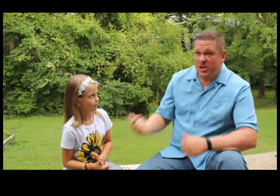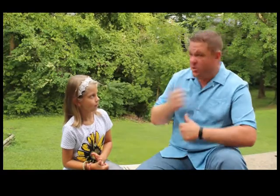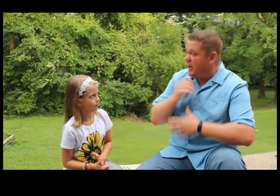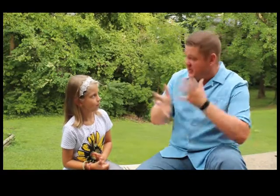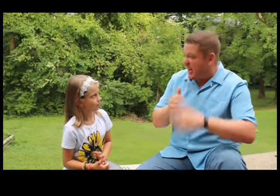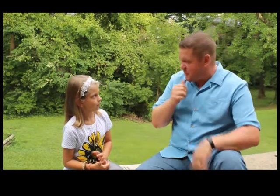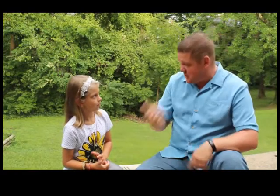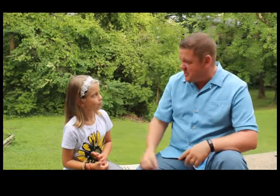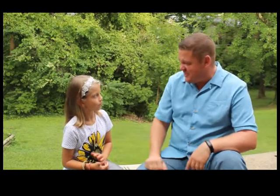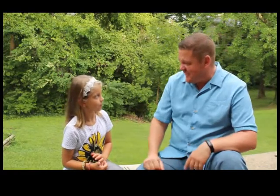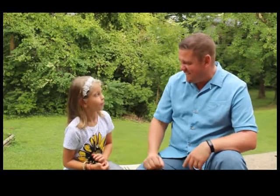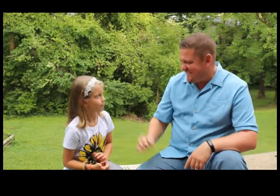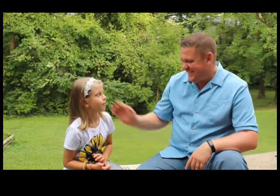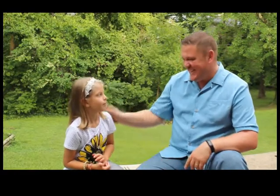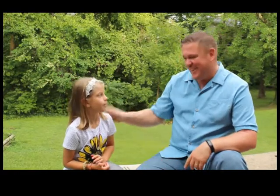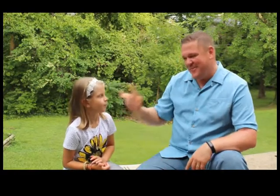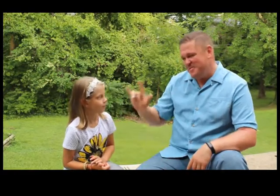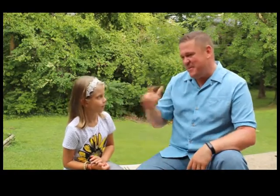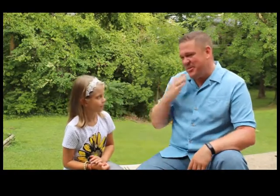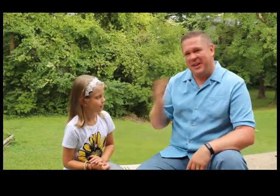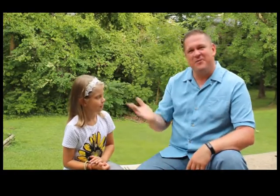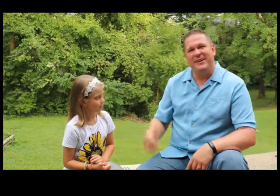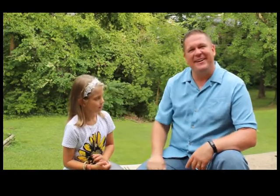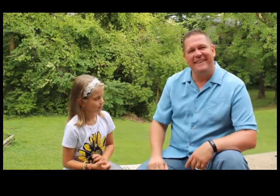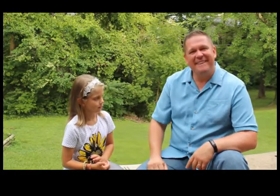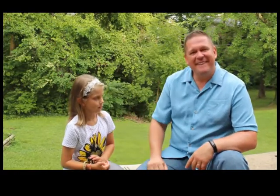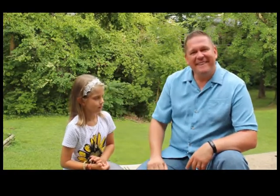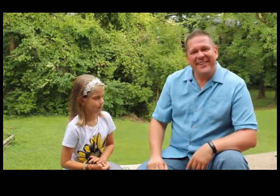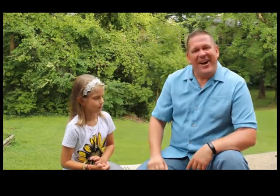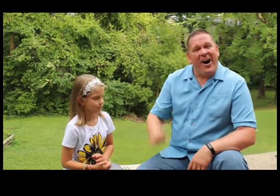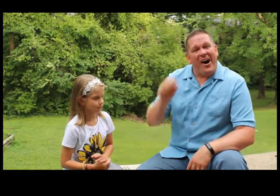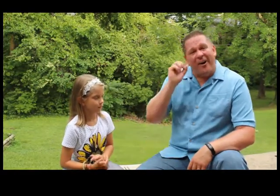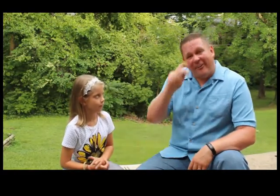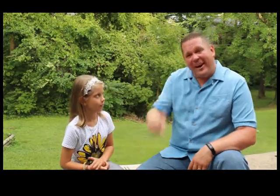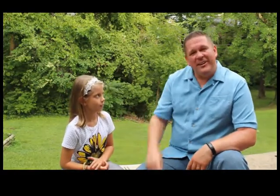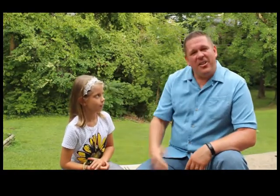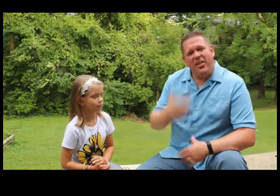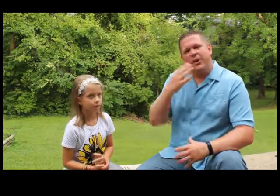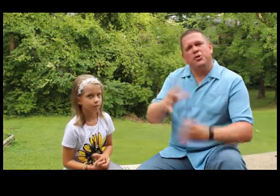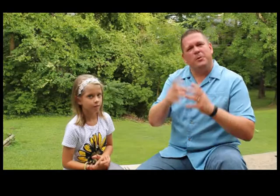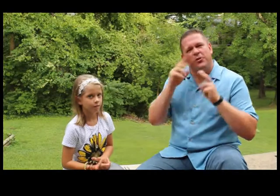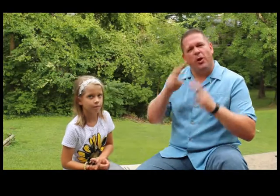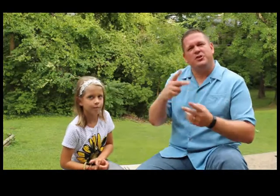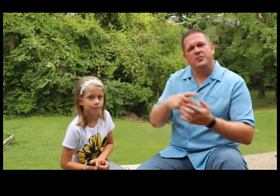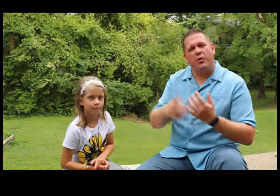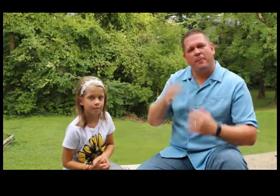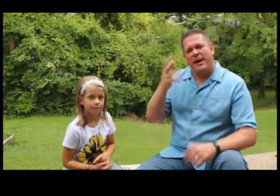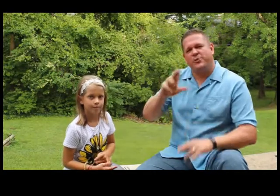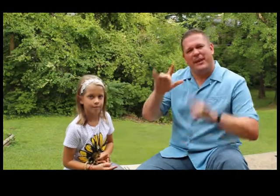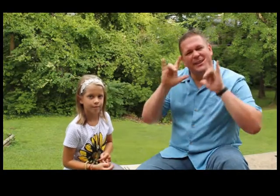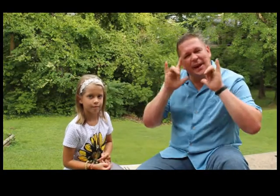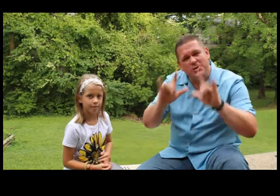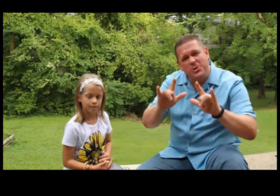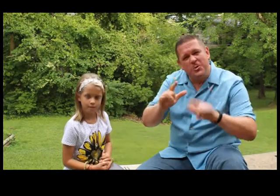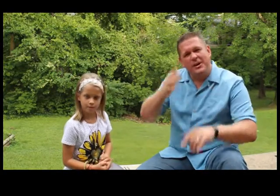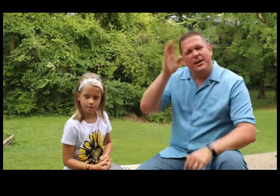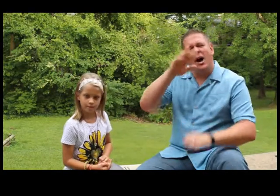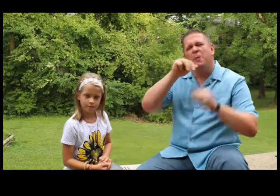You love sign language, don't you? I love you, baby. Thanks for being here. All right. Thank you so much for watching this program. Pastor Randy loves you. God